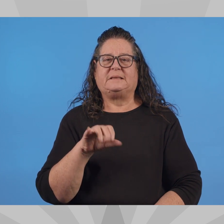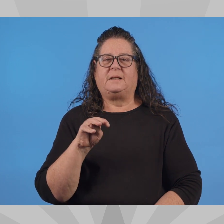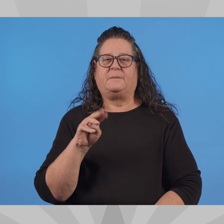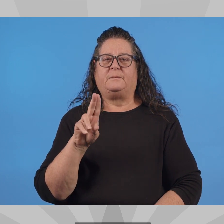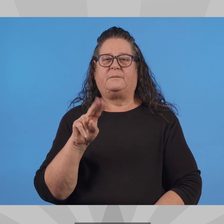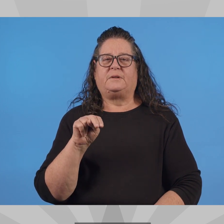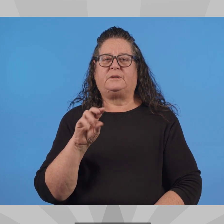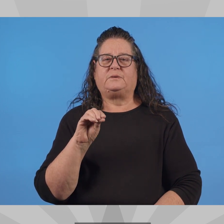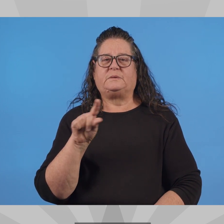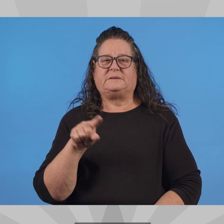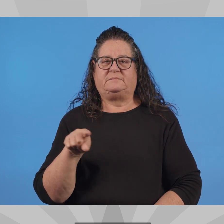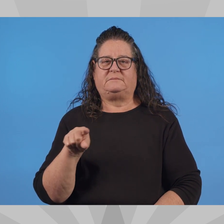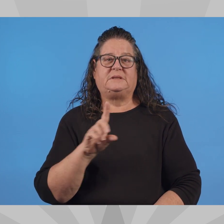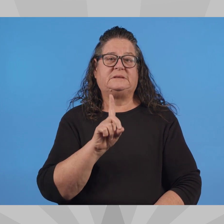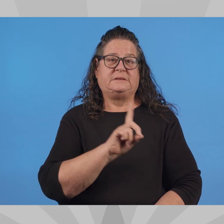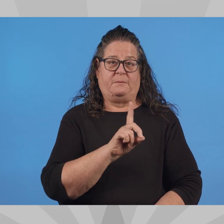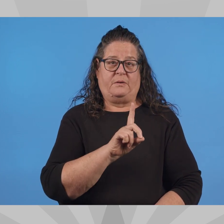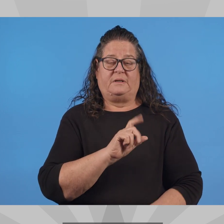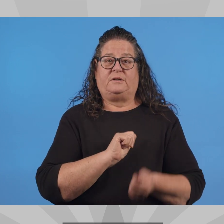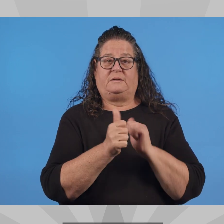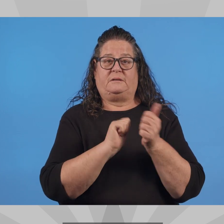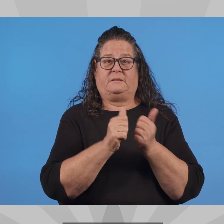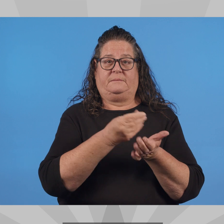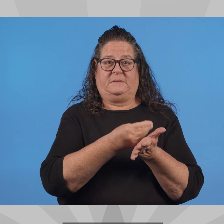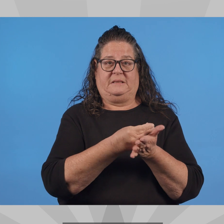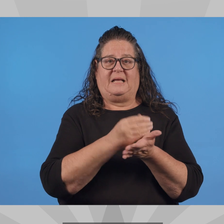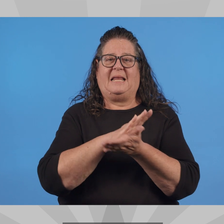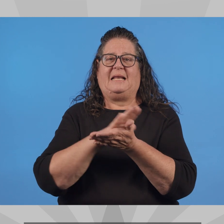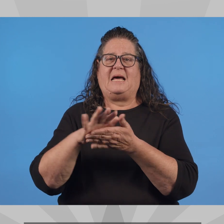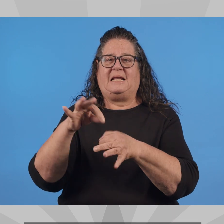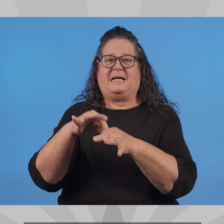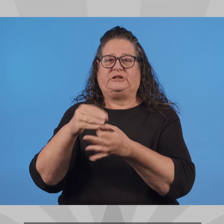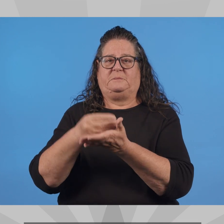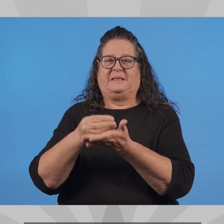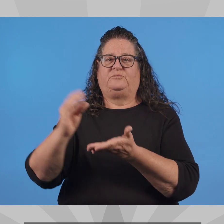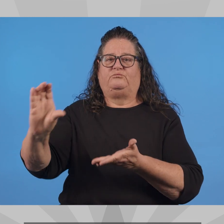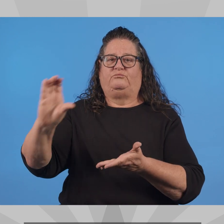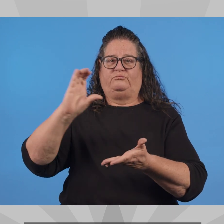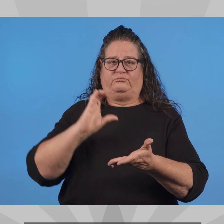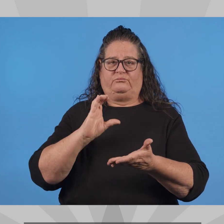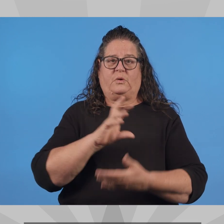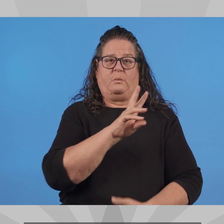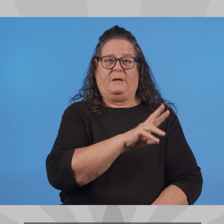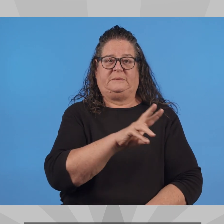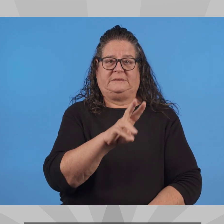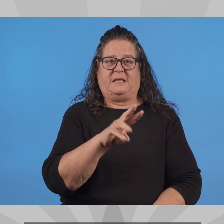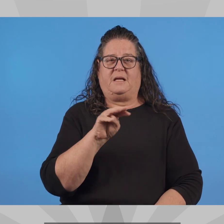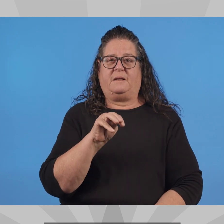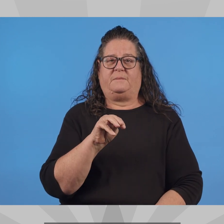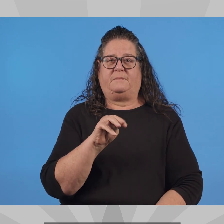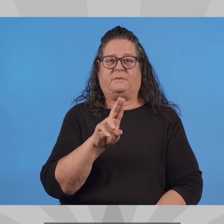Betsy Munoz Party Democratic Campaign Funding Participating